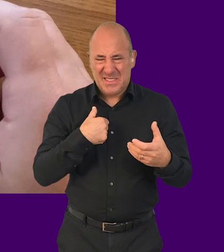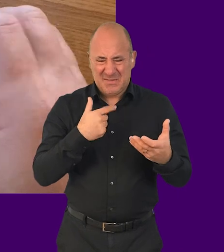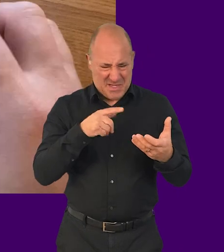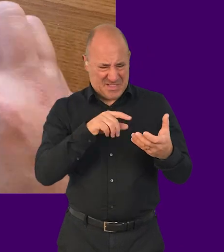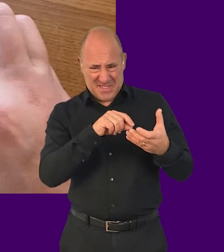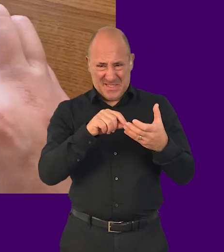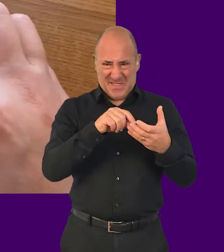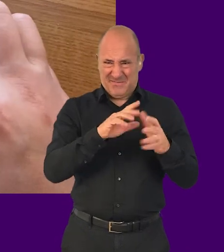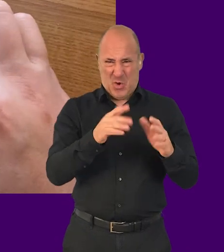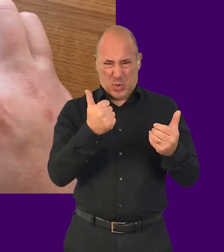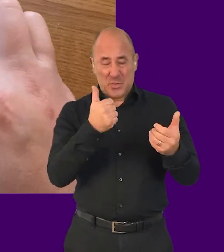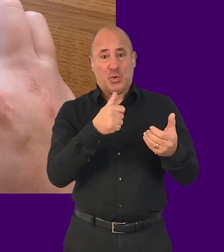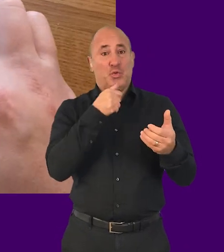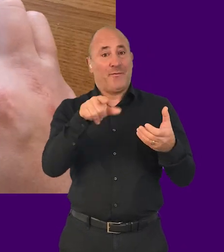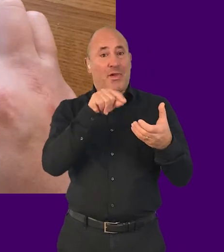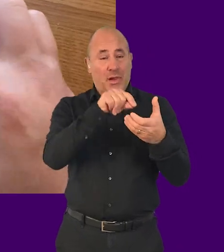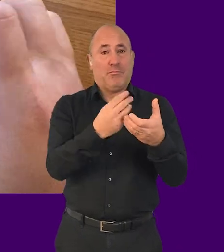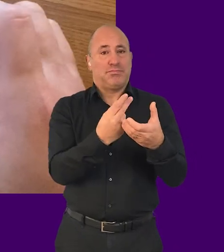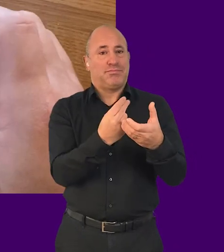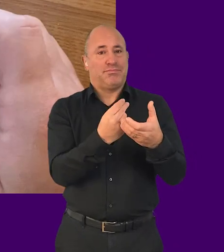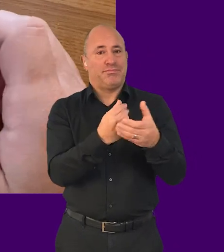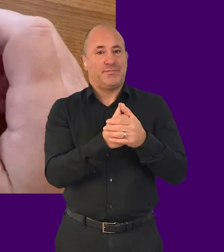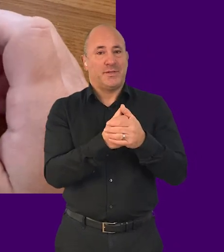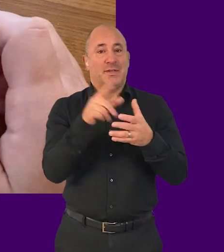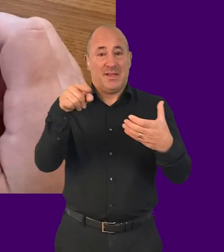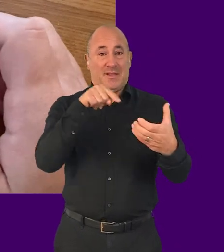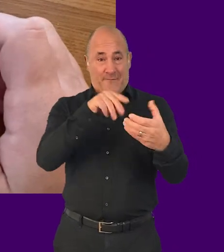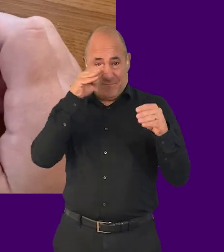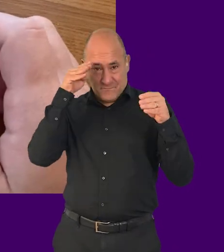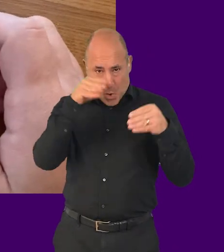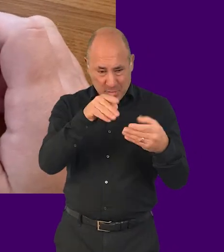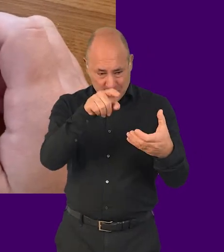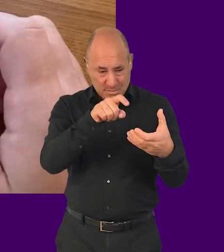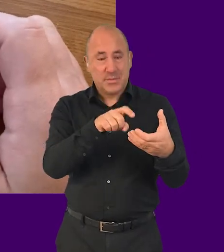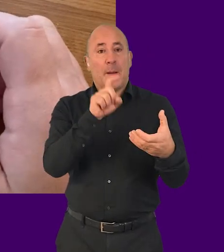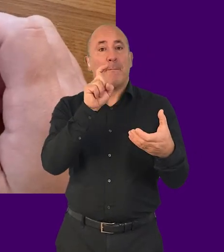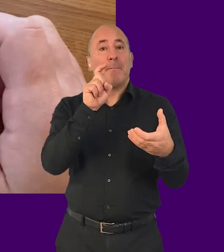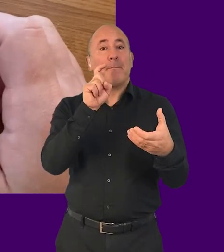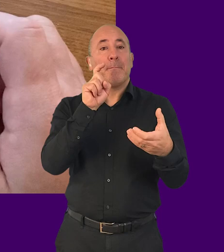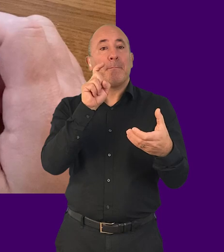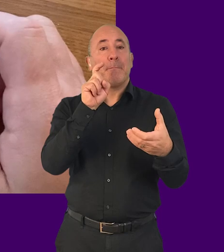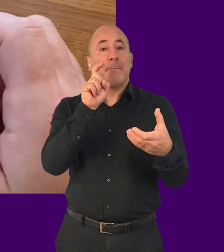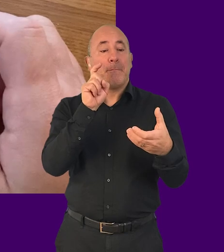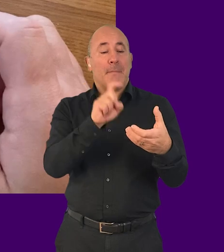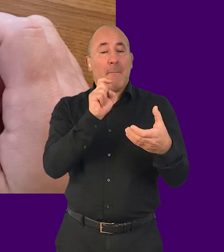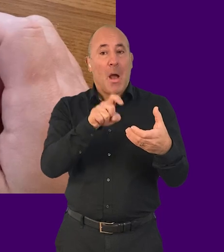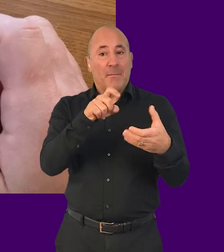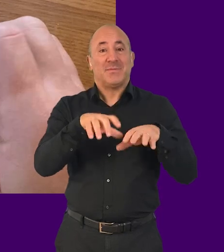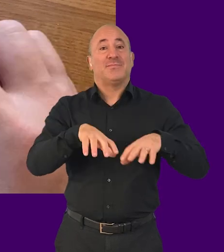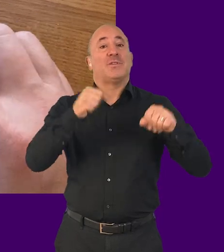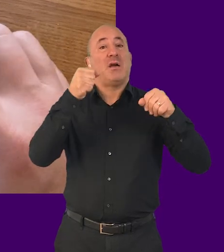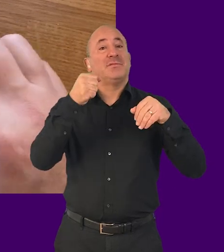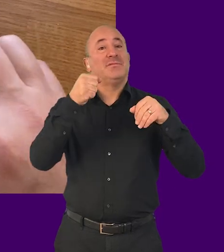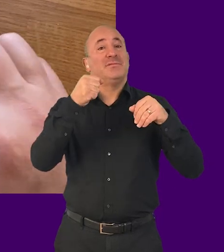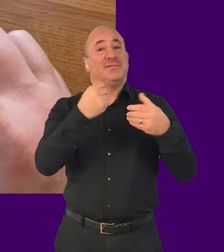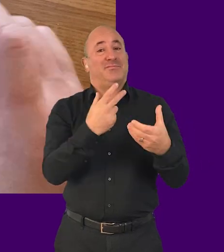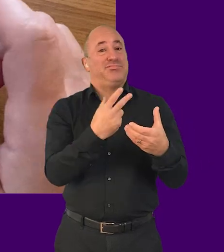can be quite inefficient. Once a mobile screen reader is focused on an item, double tapping anywhere on the screen will activate it.